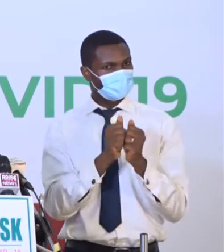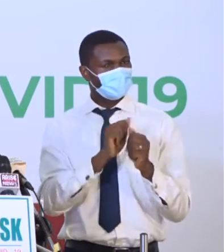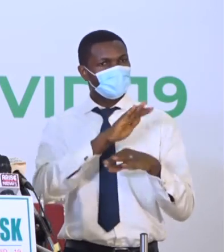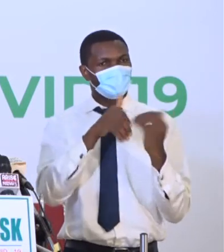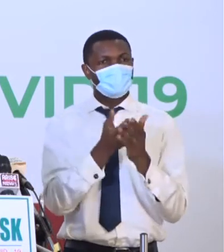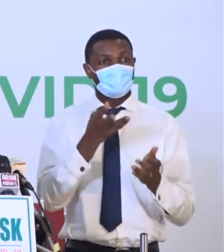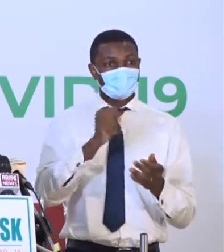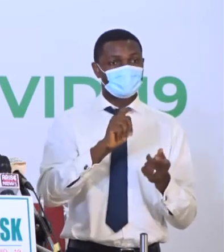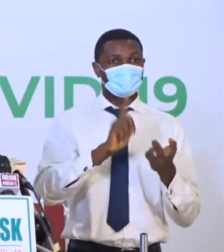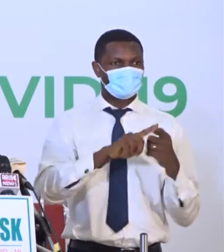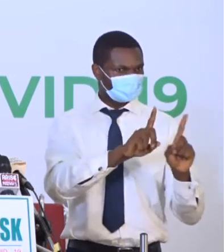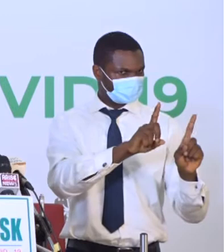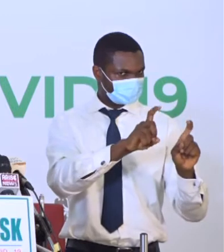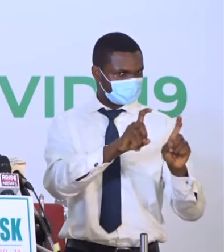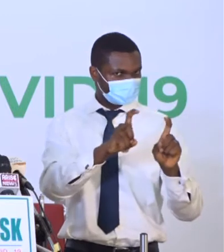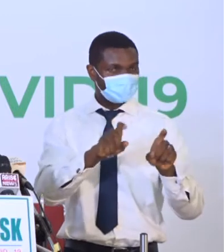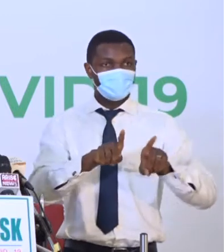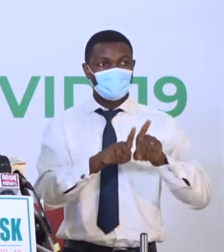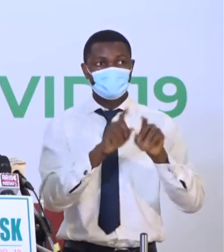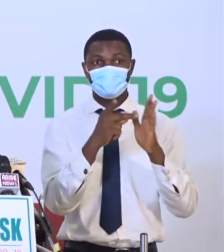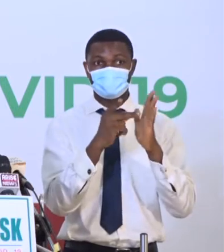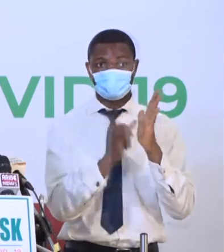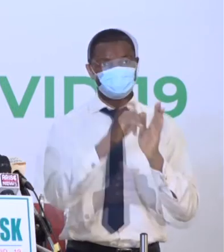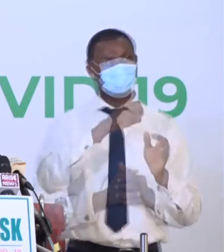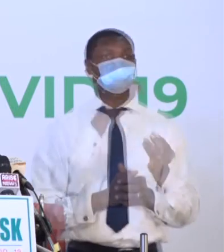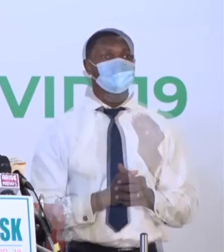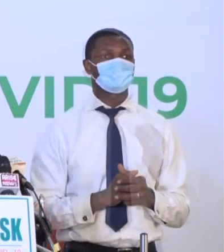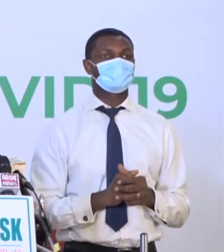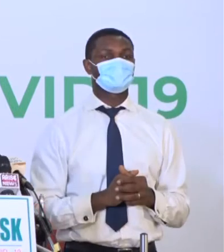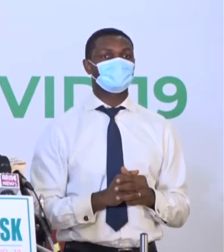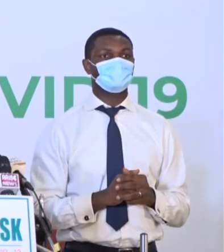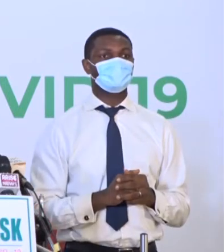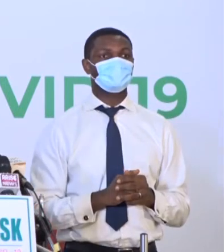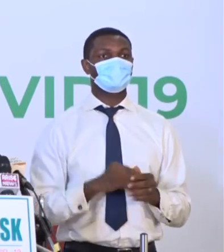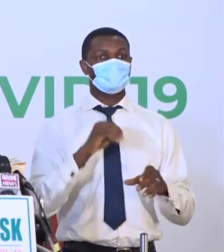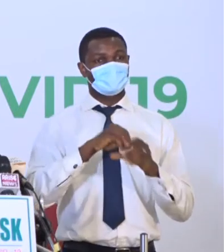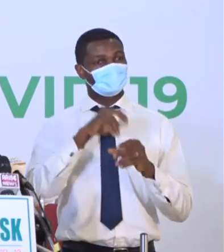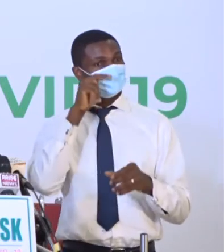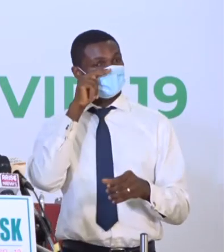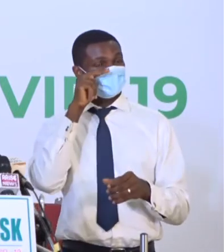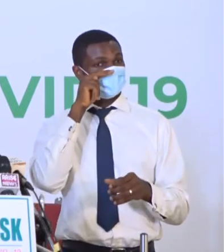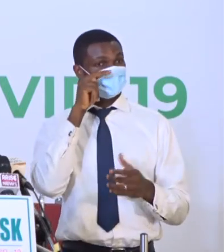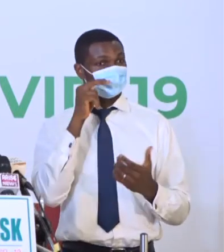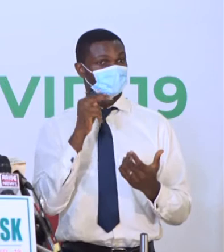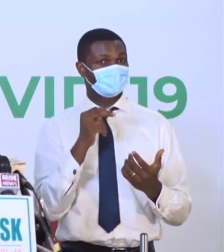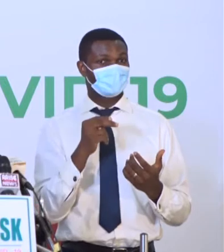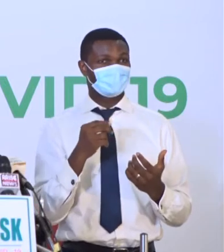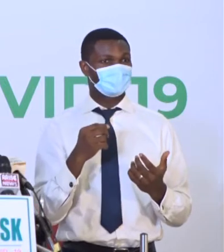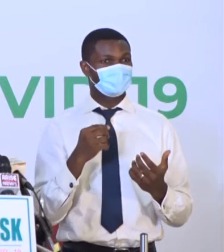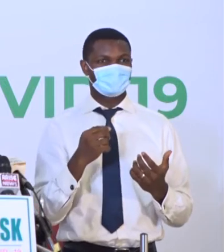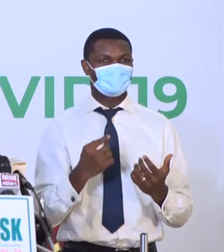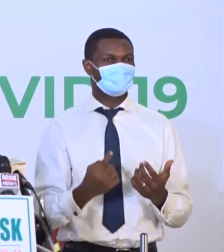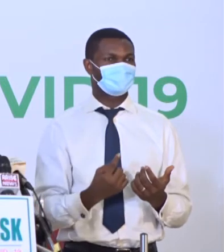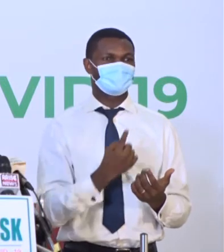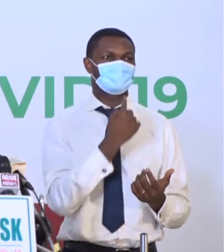tested and protocols are complied with. In Nigeria, we have crossed, unfortunately, the 100